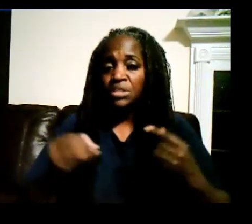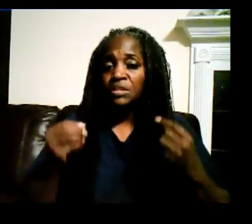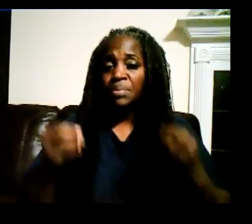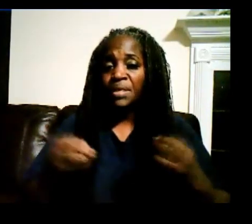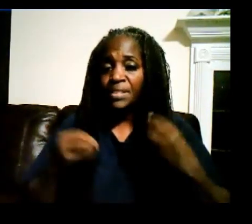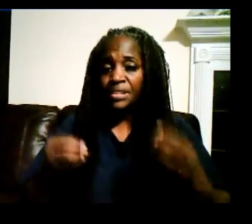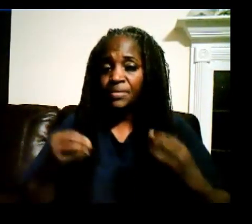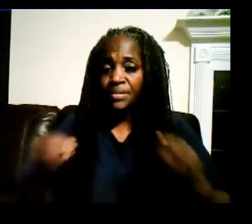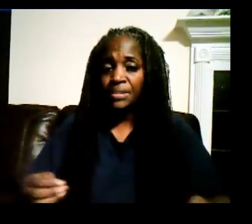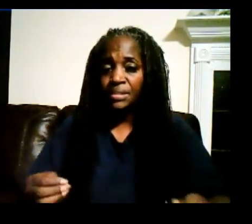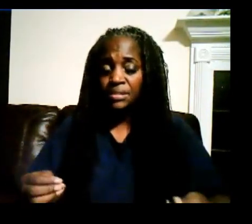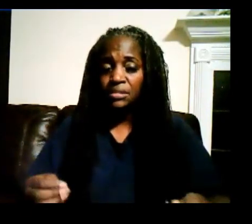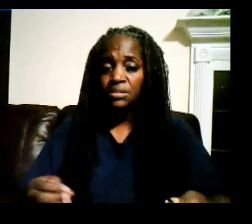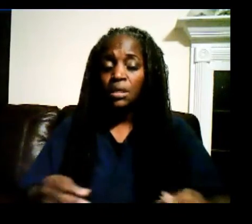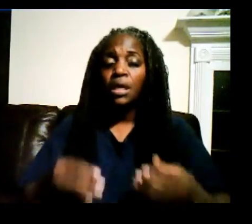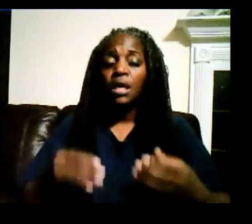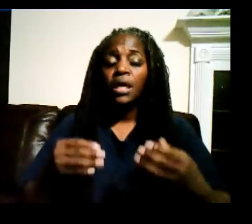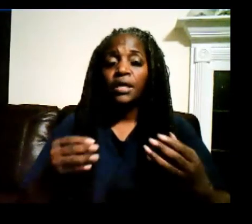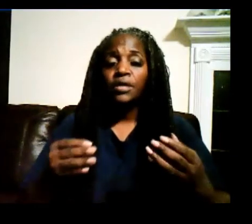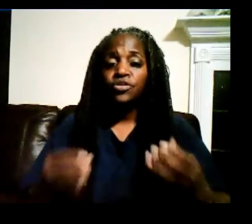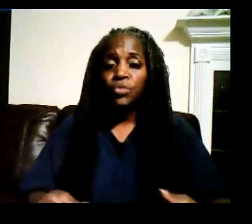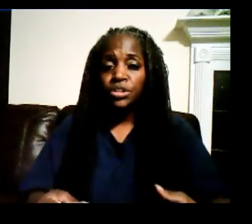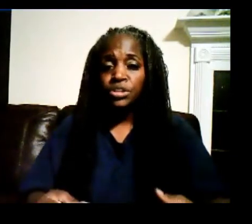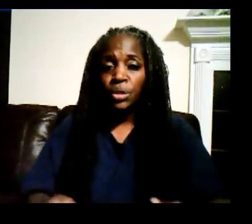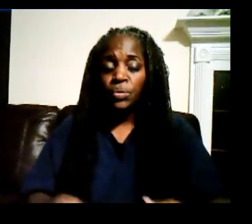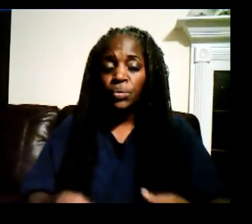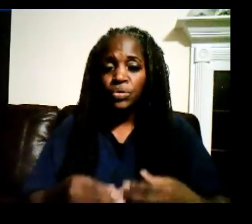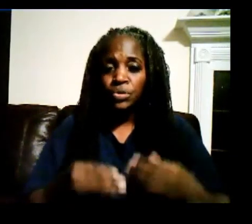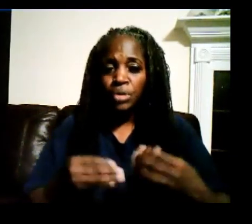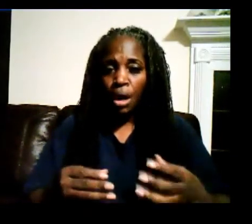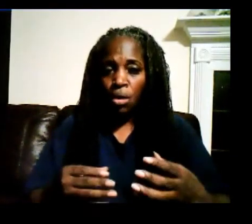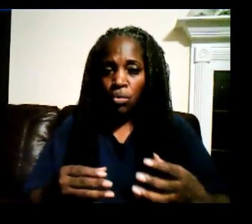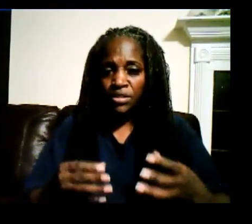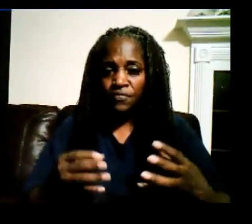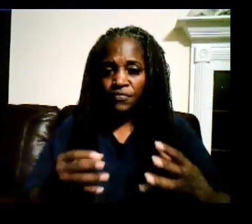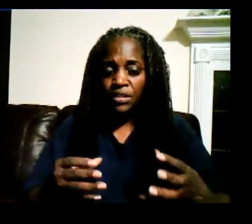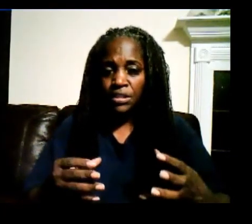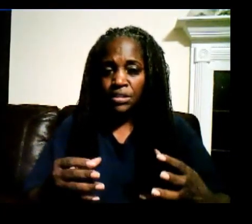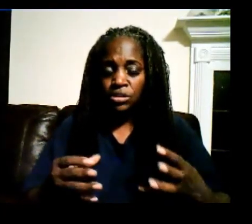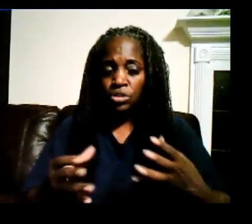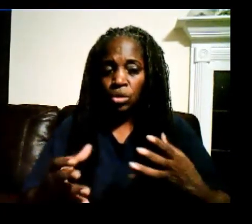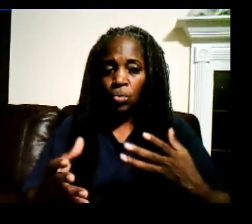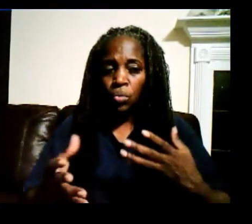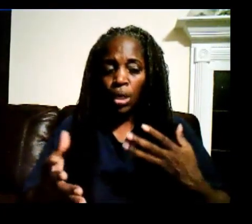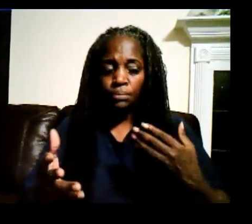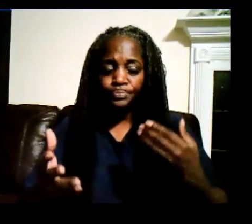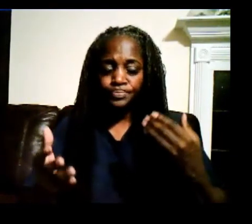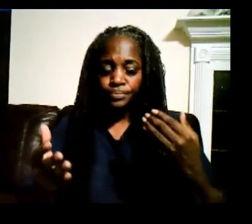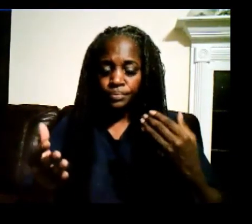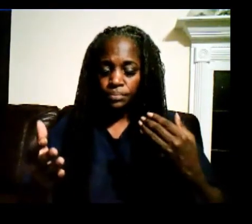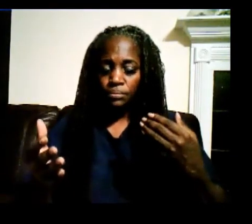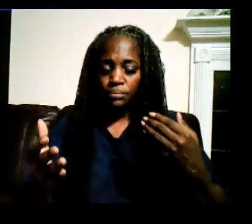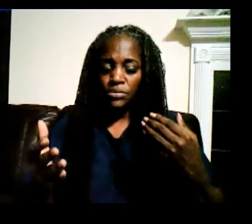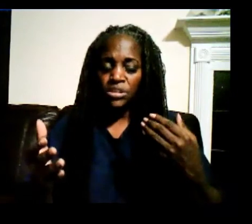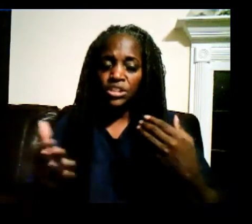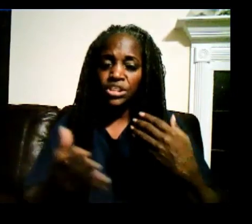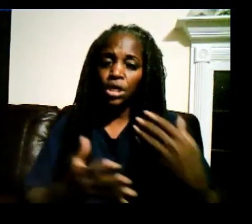the planetary seasons, in doing so, you're not always feeling such an